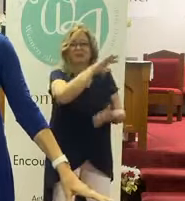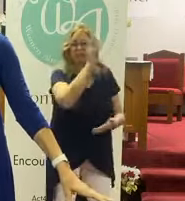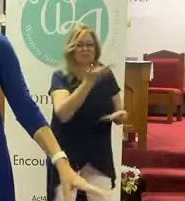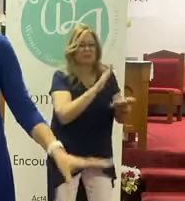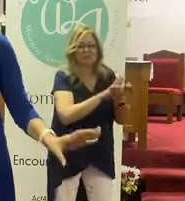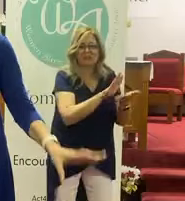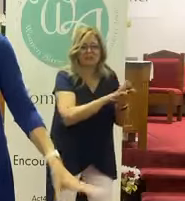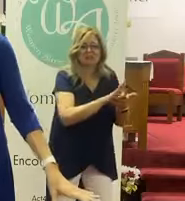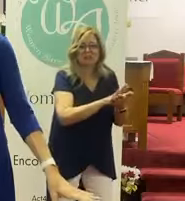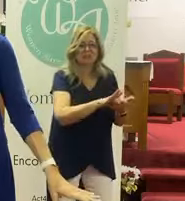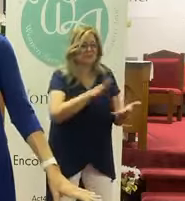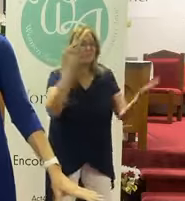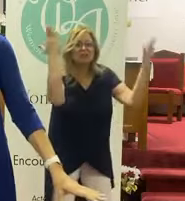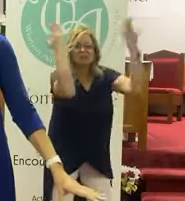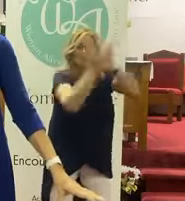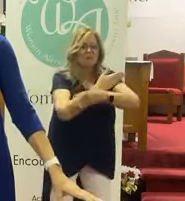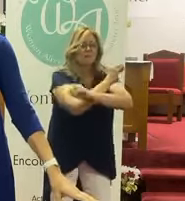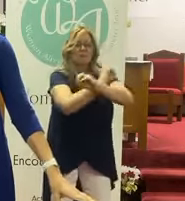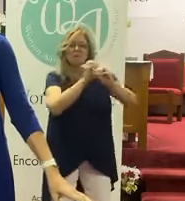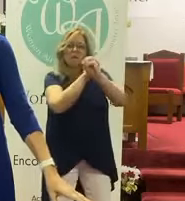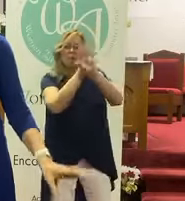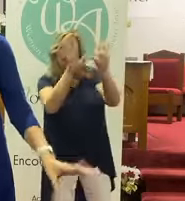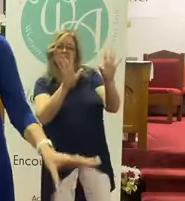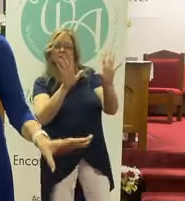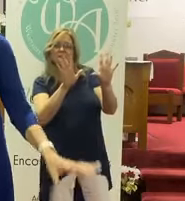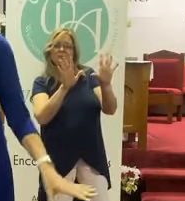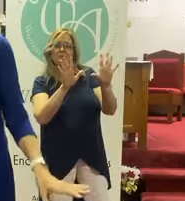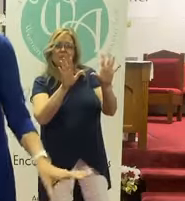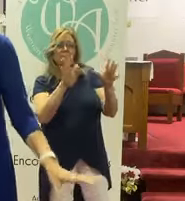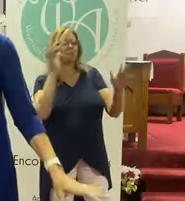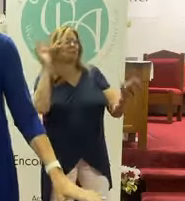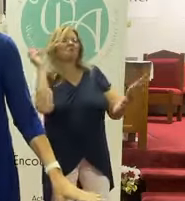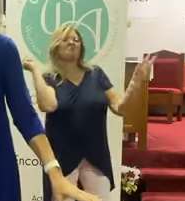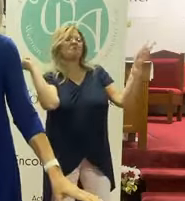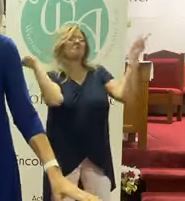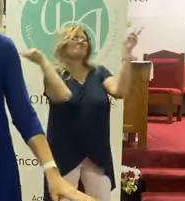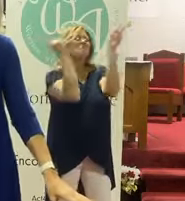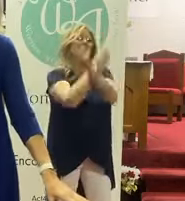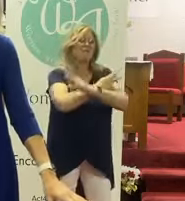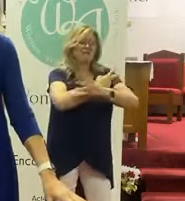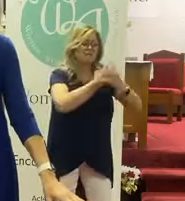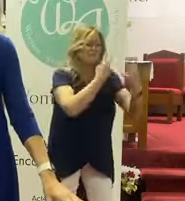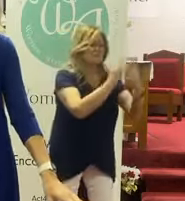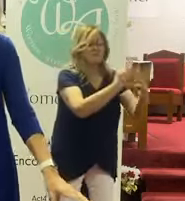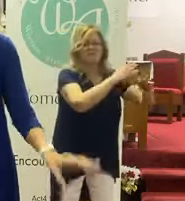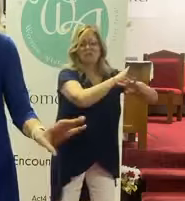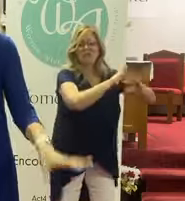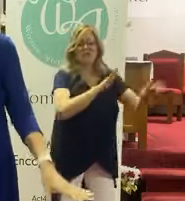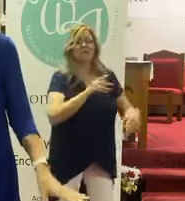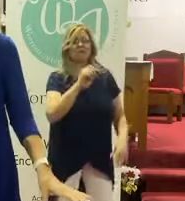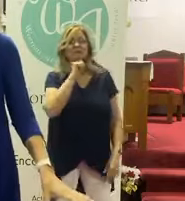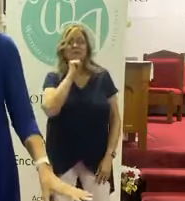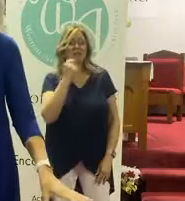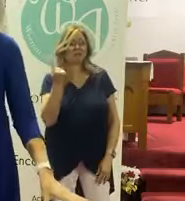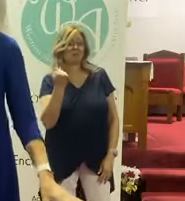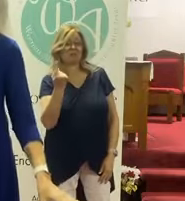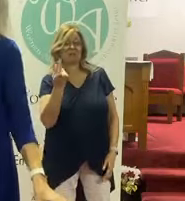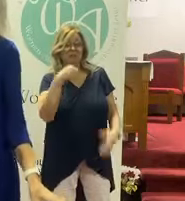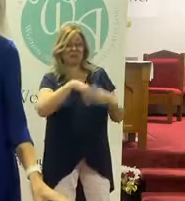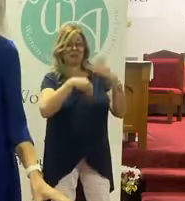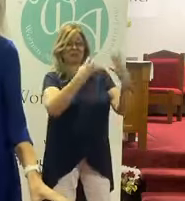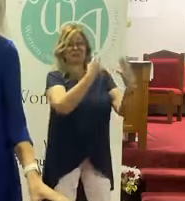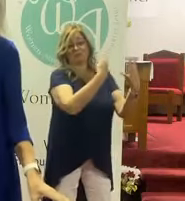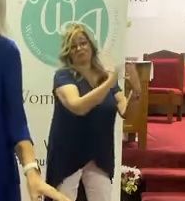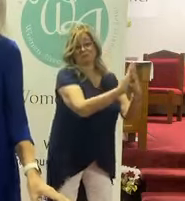gets cleaned, the part where it's dark, there's no light. They were in the worst of the worst place. Not only were they in the